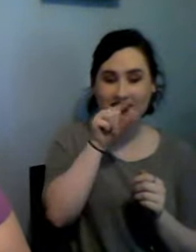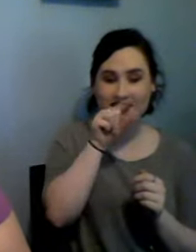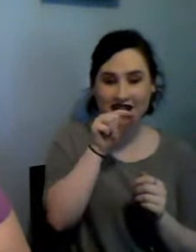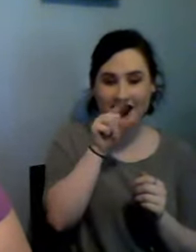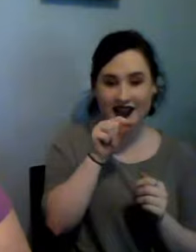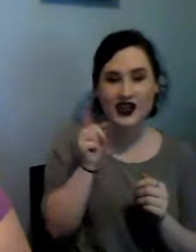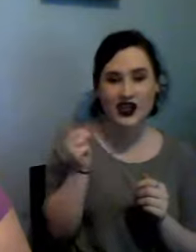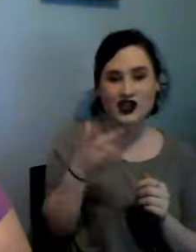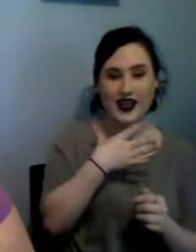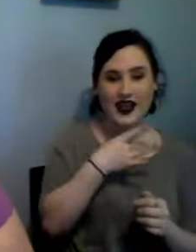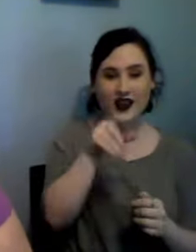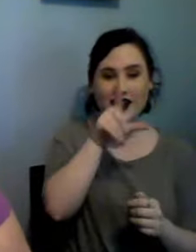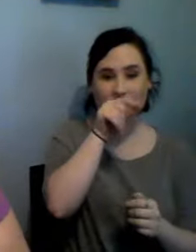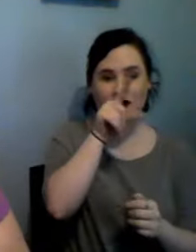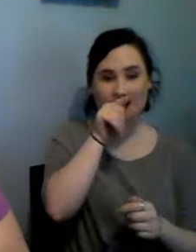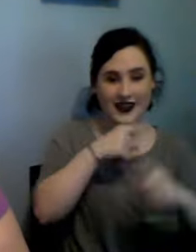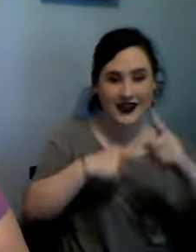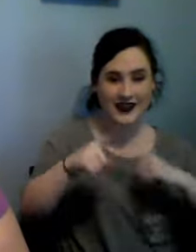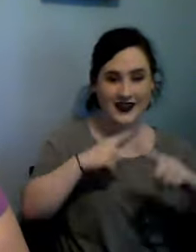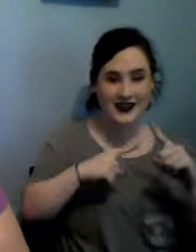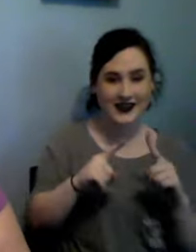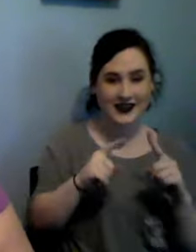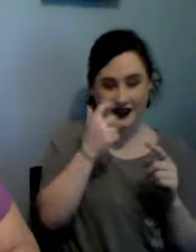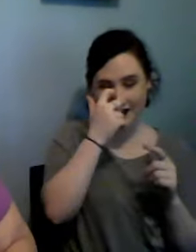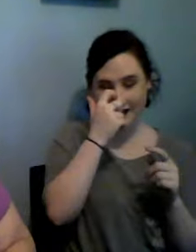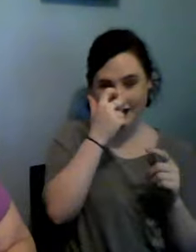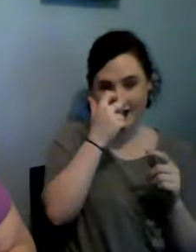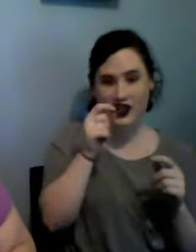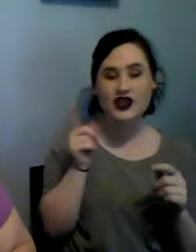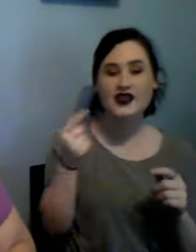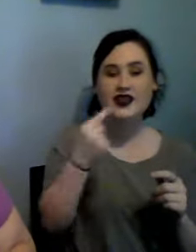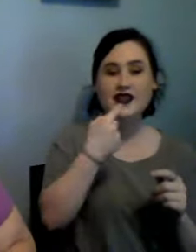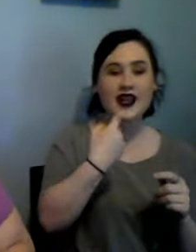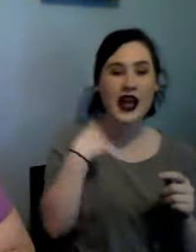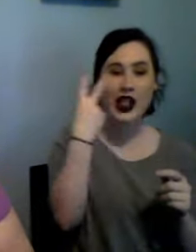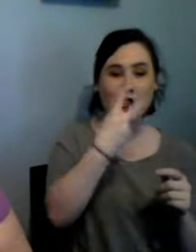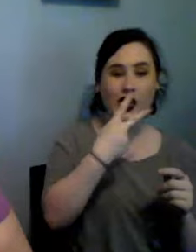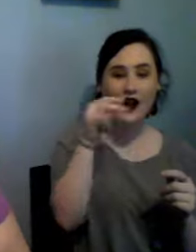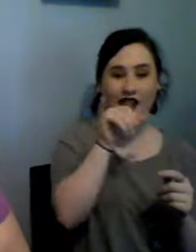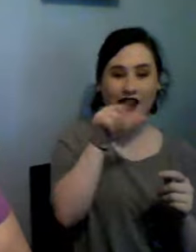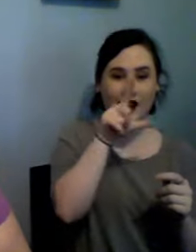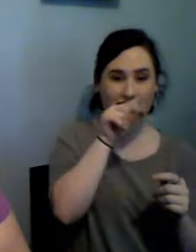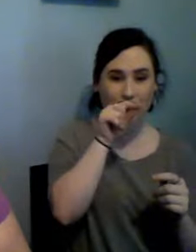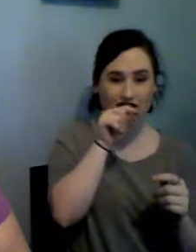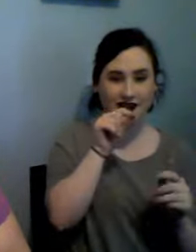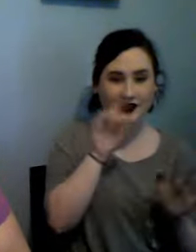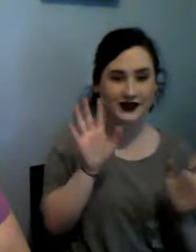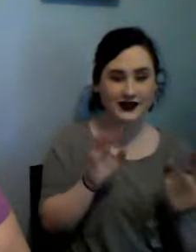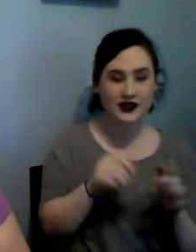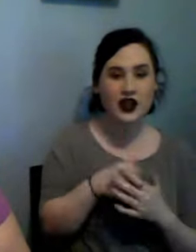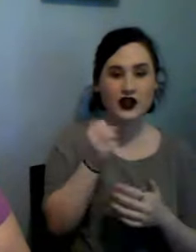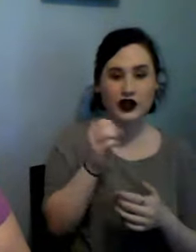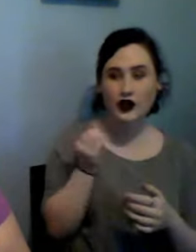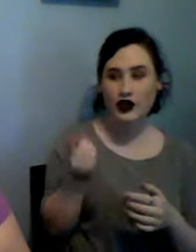so I went on